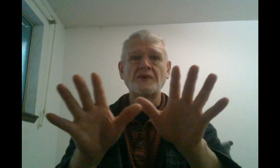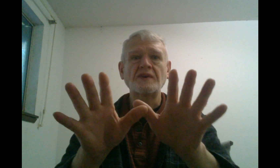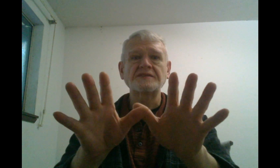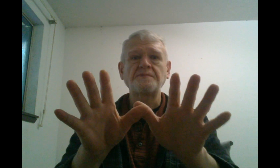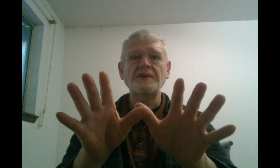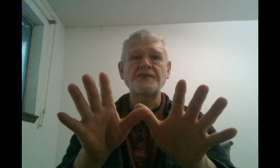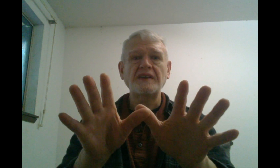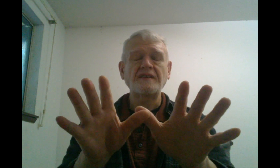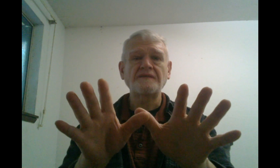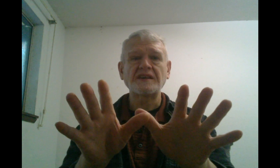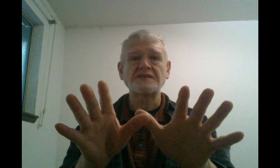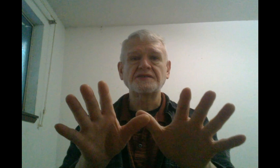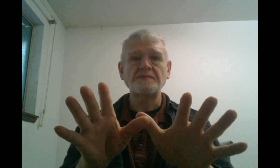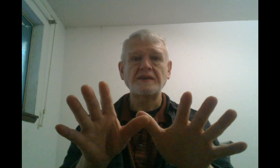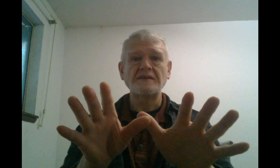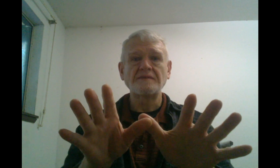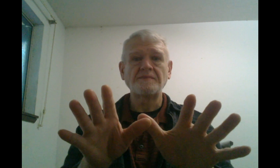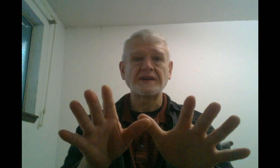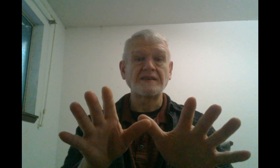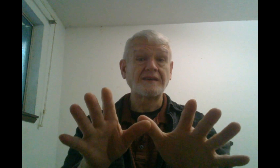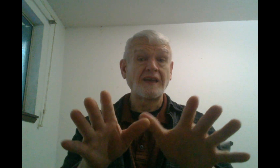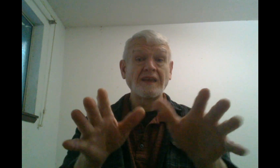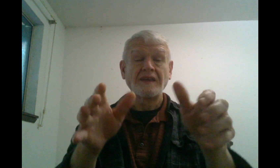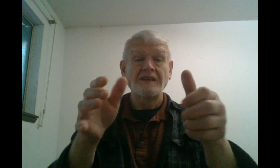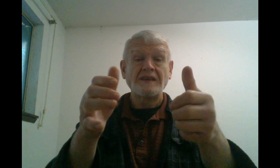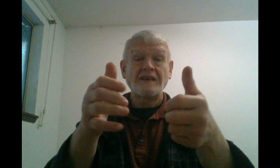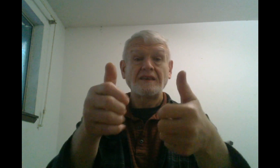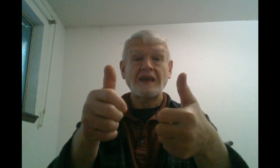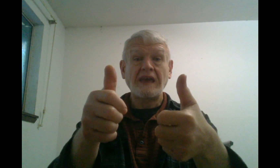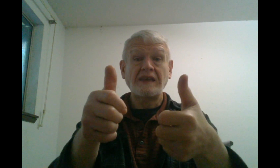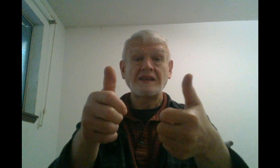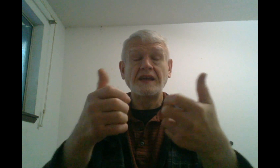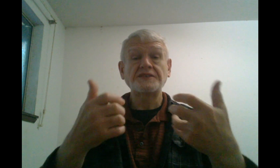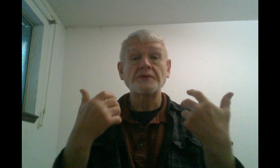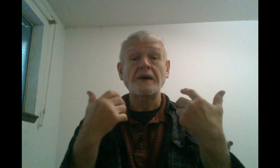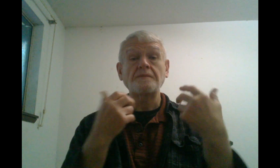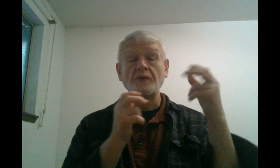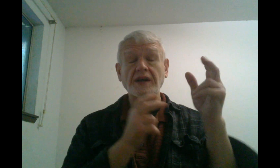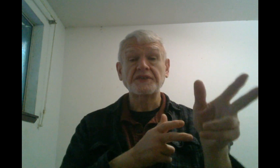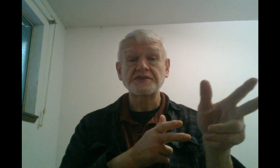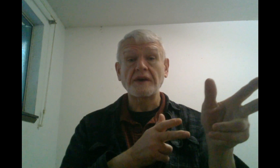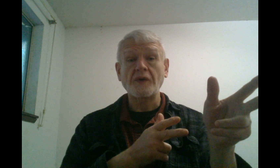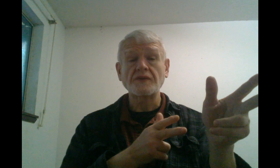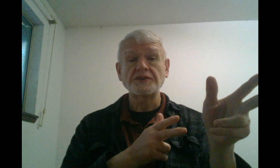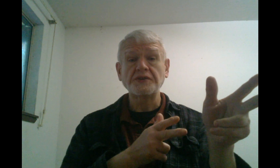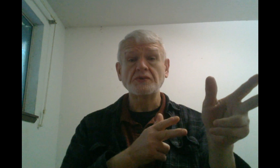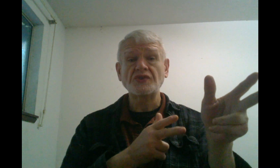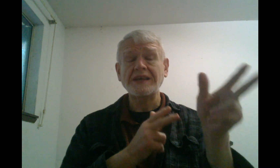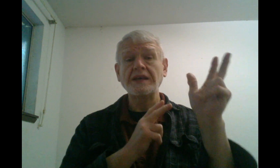more exploitative than it should be, but yay, they showed up. We got the stuff over to the